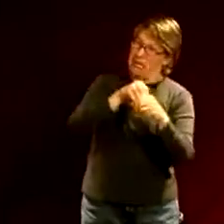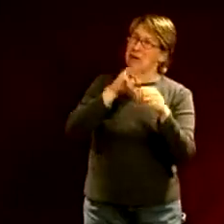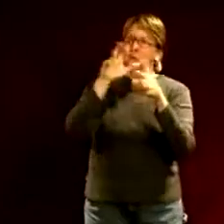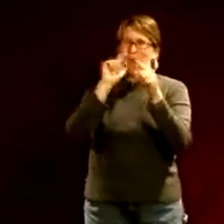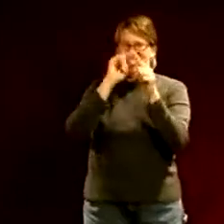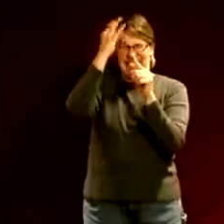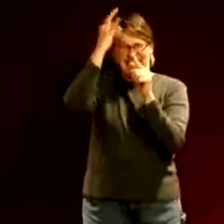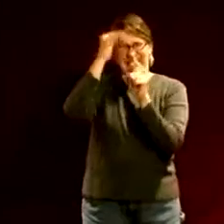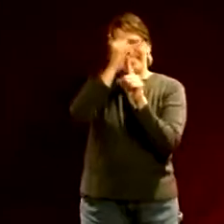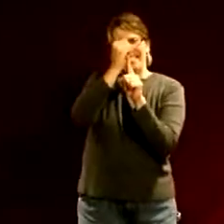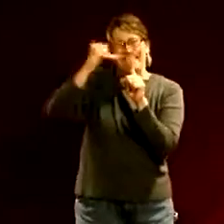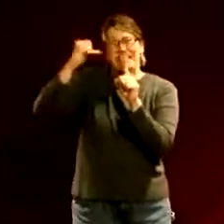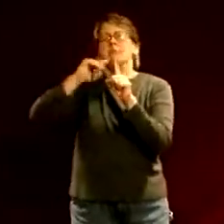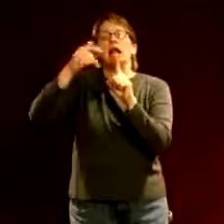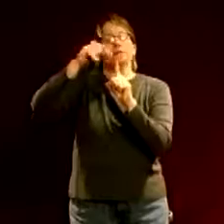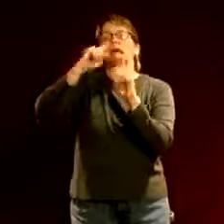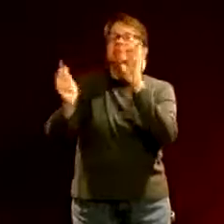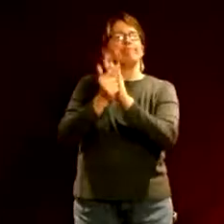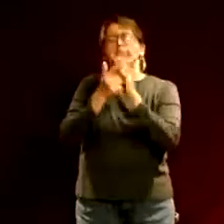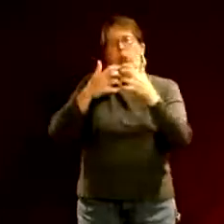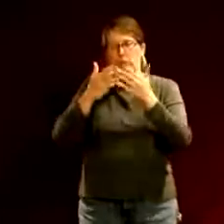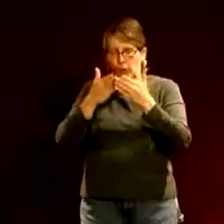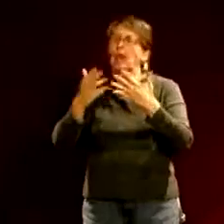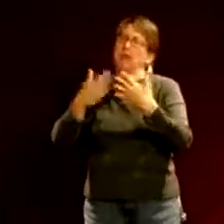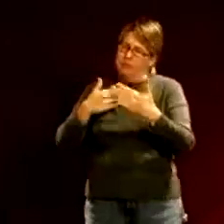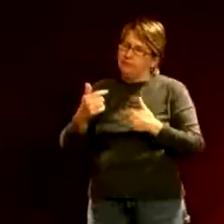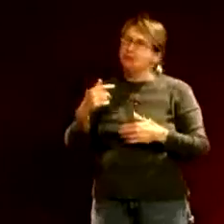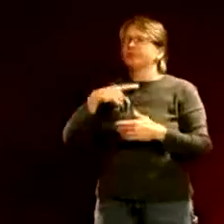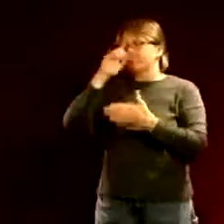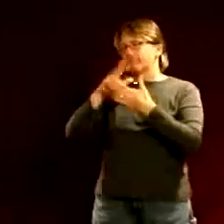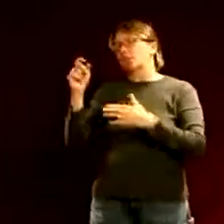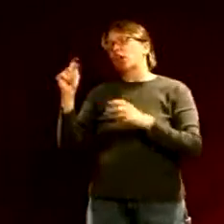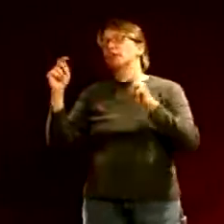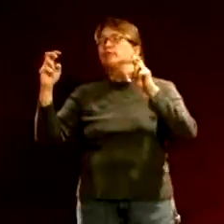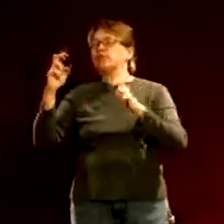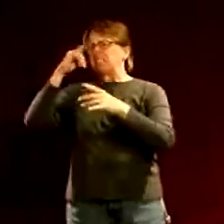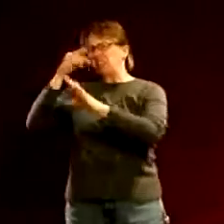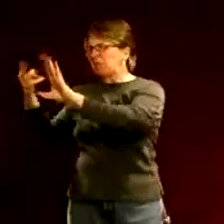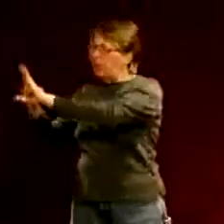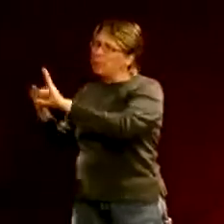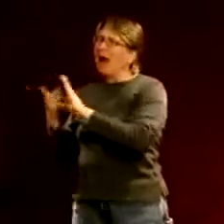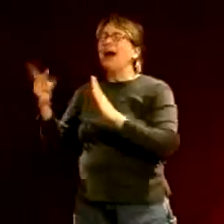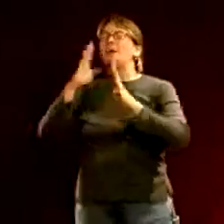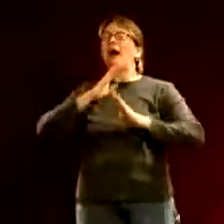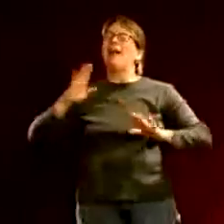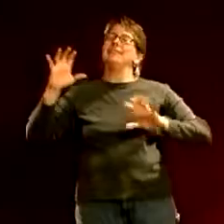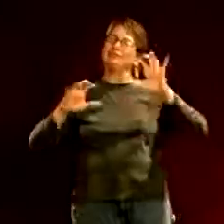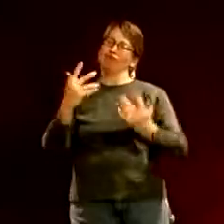Boundary Waters it's not actually inside the Boundary Waters it's kind of right where you're coming out and so it's kind of the cutoff point where motorized vehicles are allowed